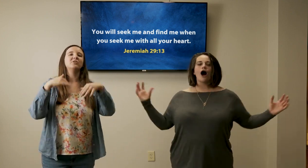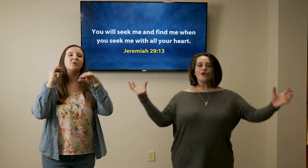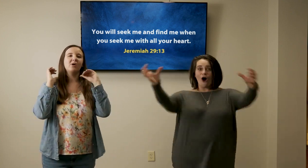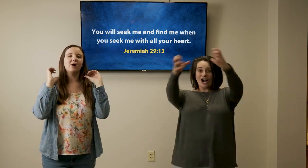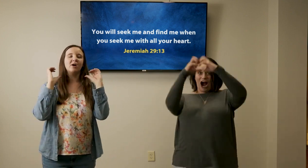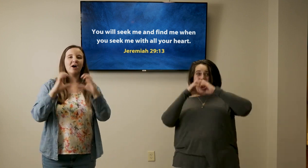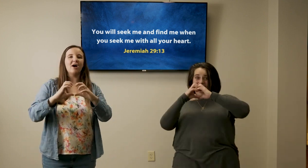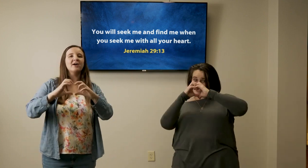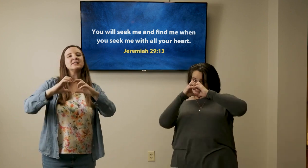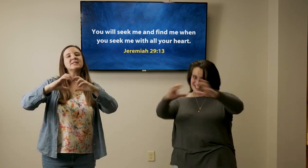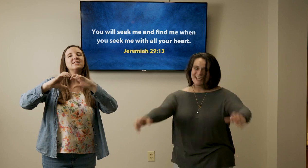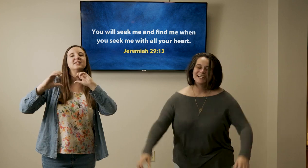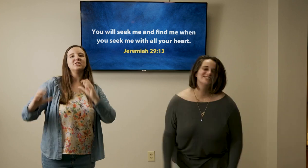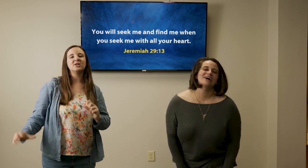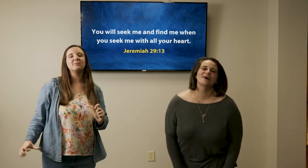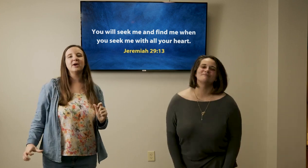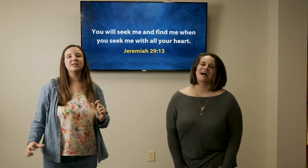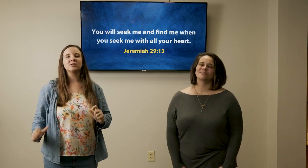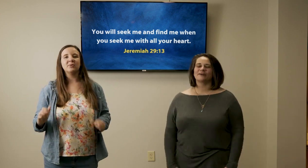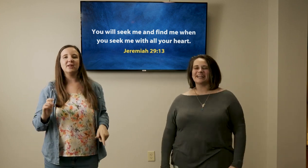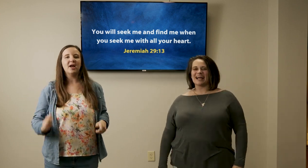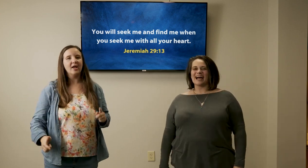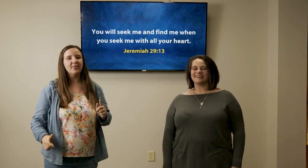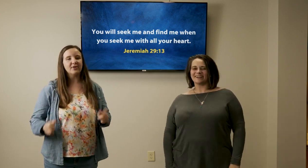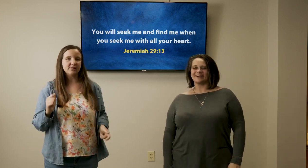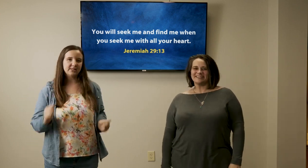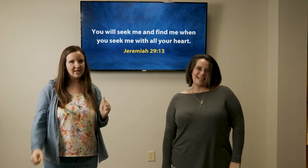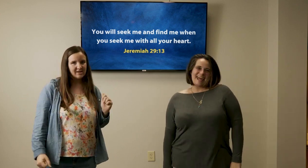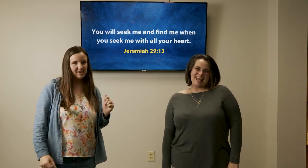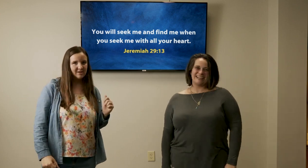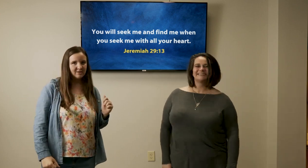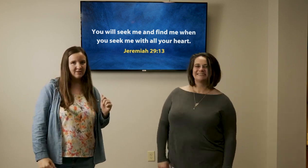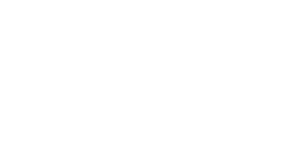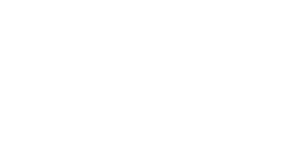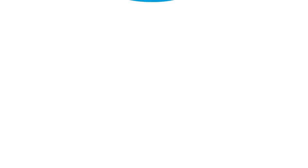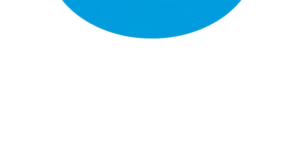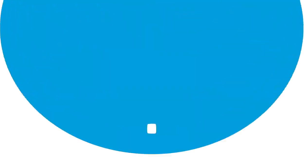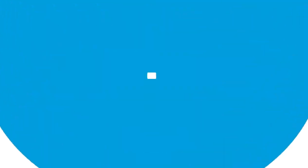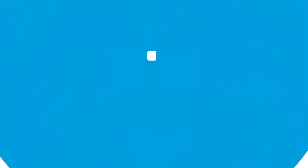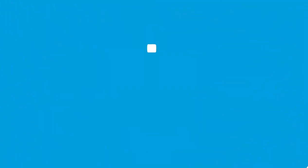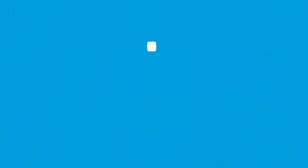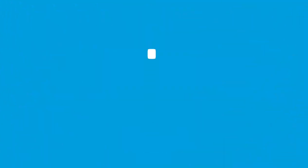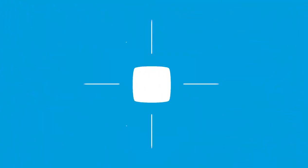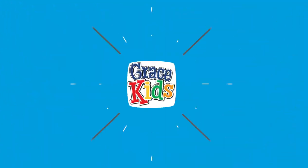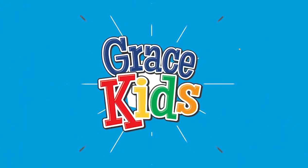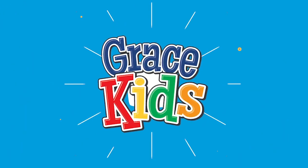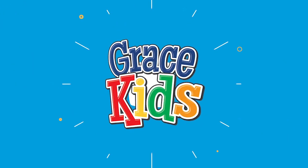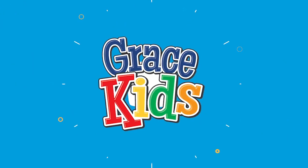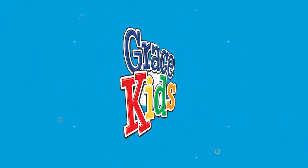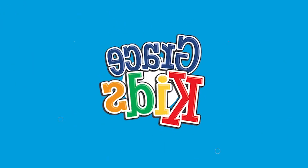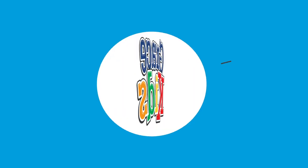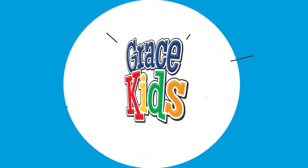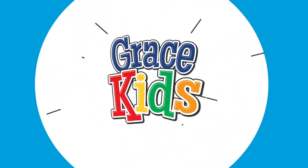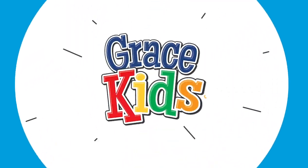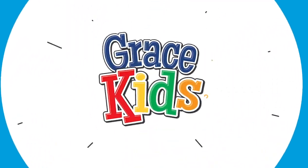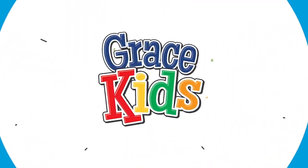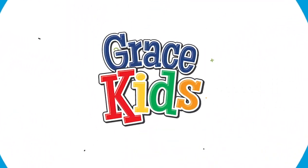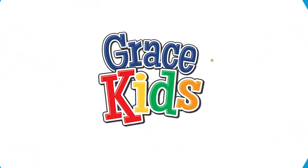your hearts Jeremiah 29 13 got it so I am